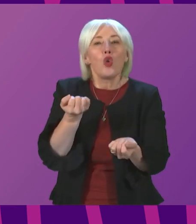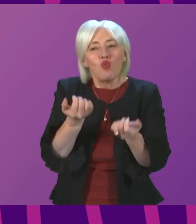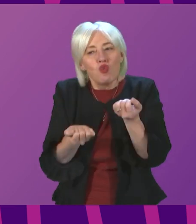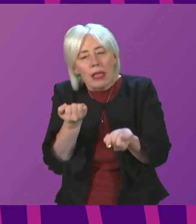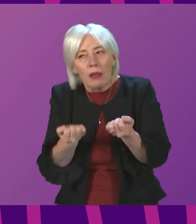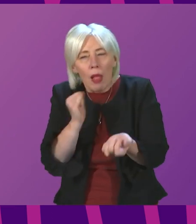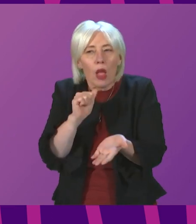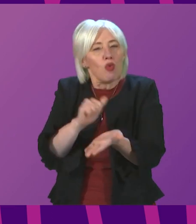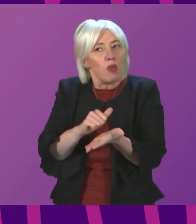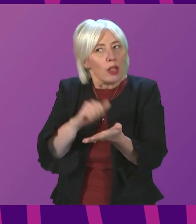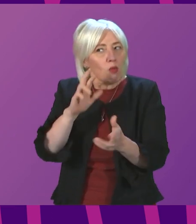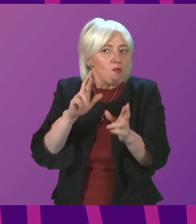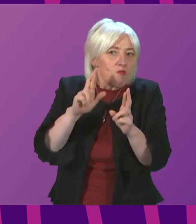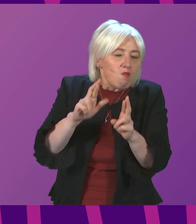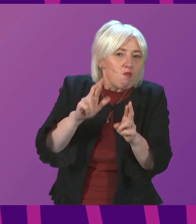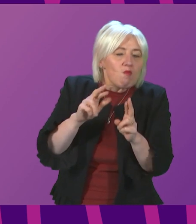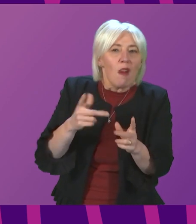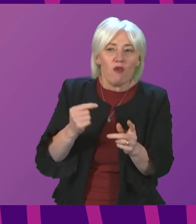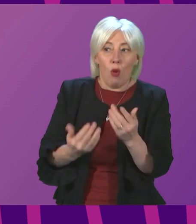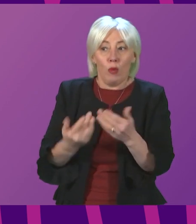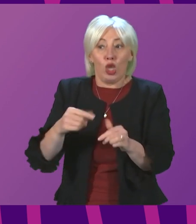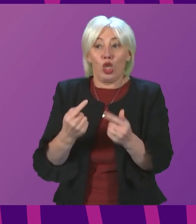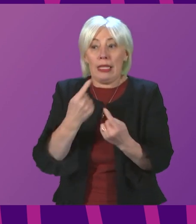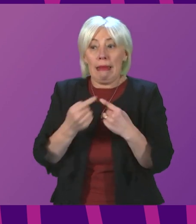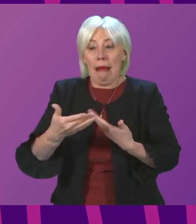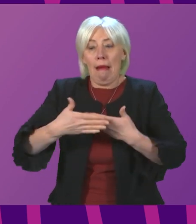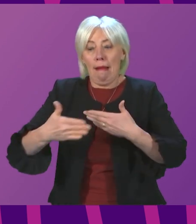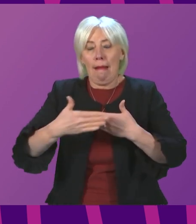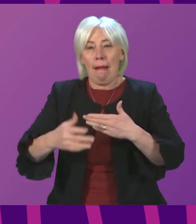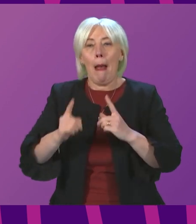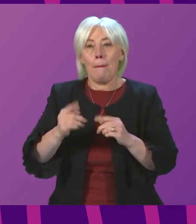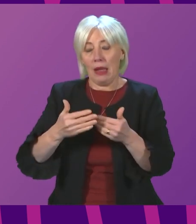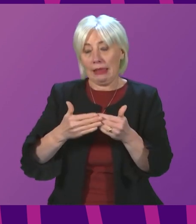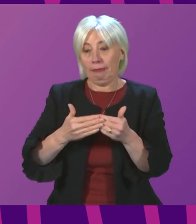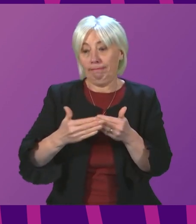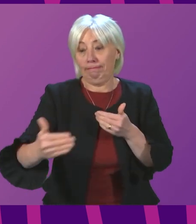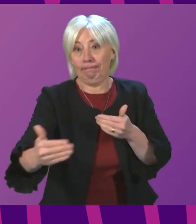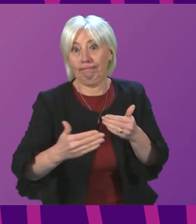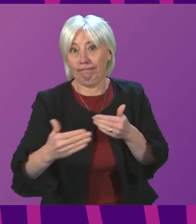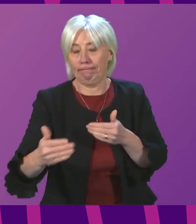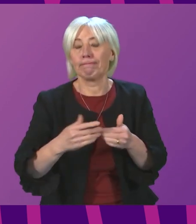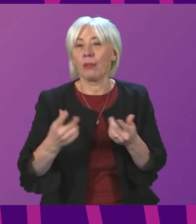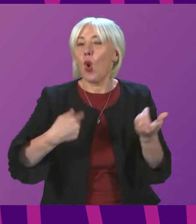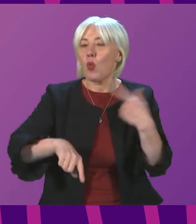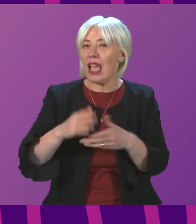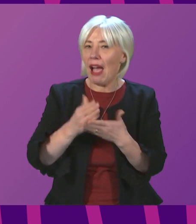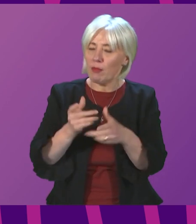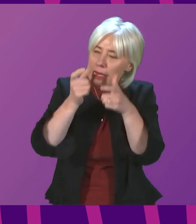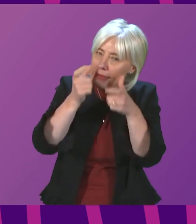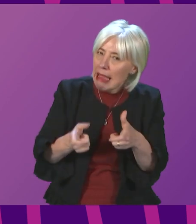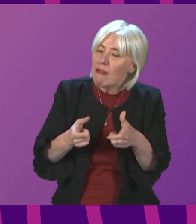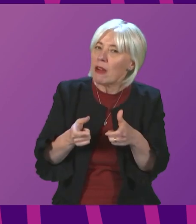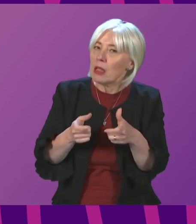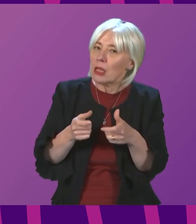to be hopeful on the strength of the latest data. However, for the period immediately ahead, it is also prudent to remain careful